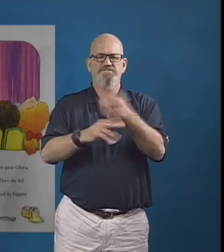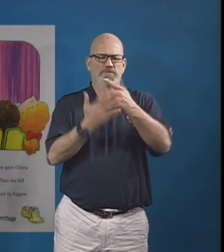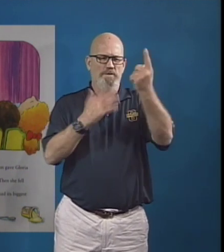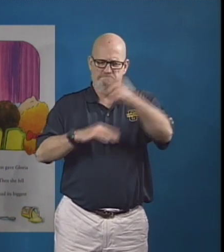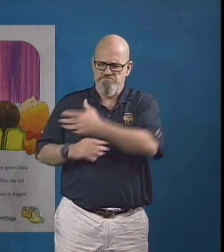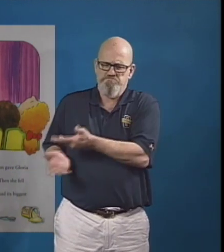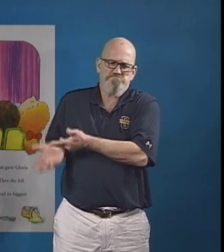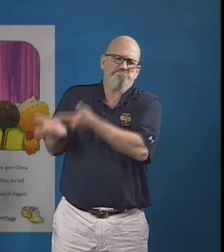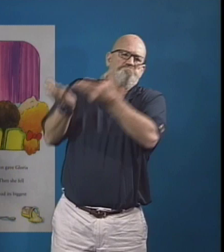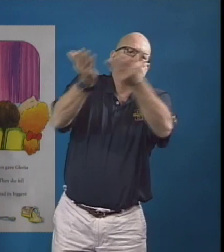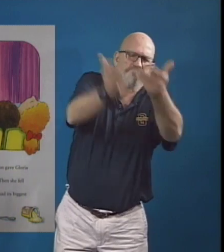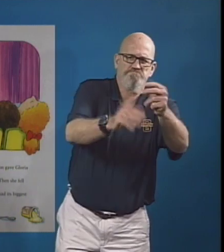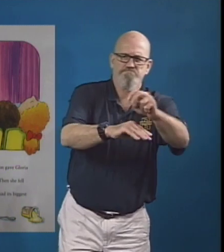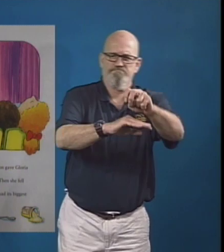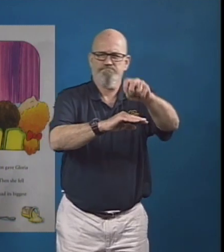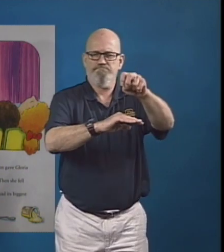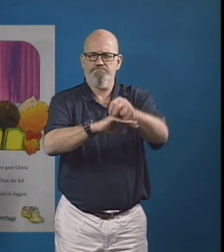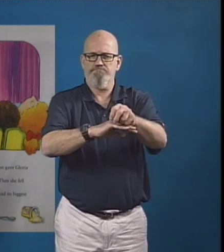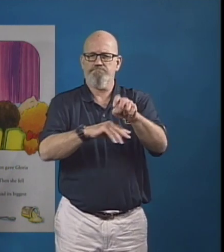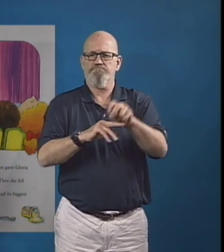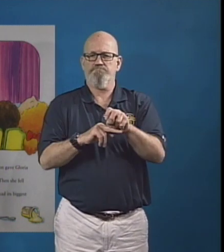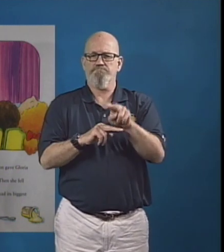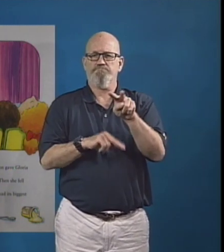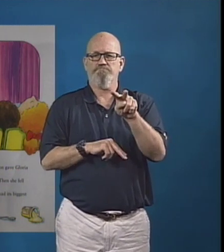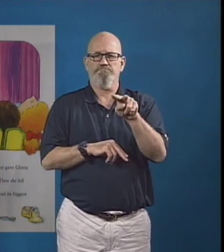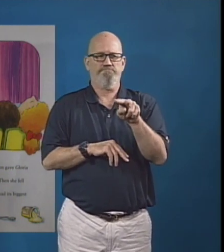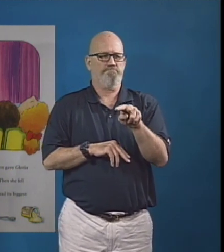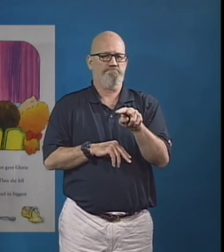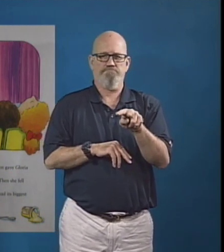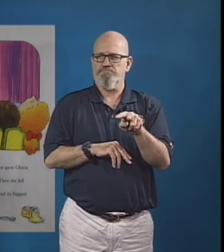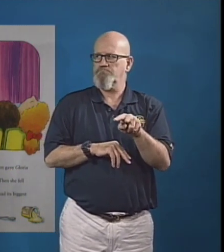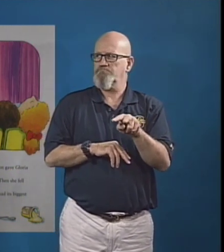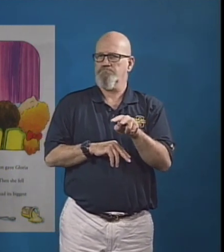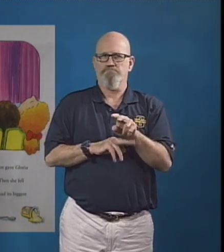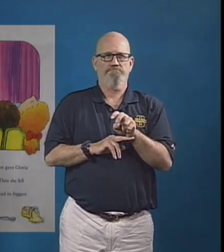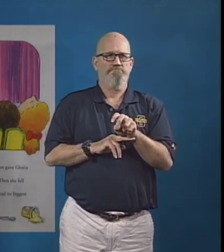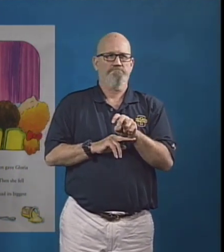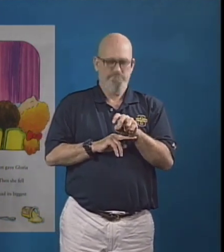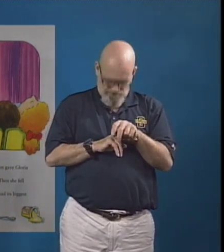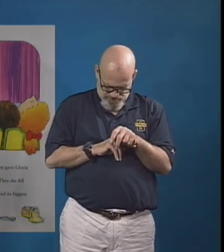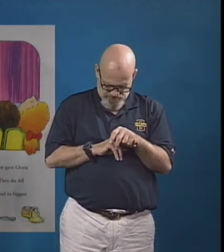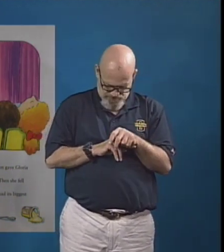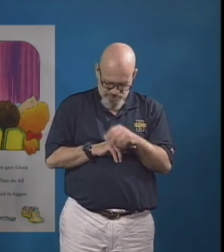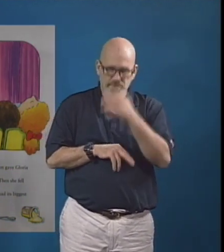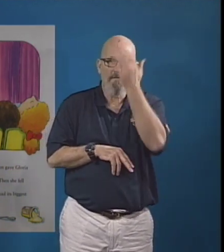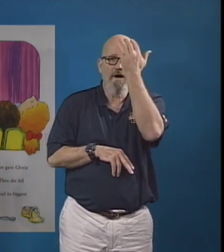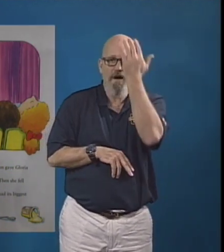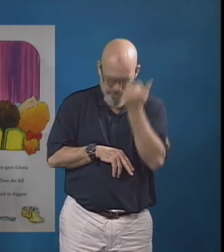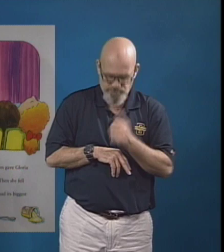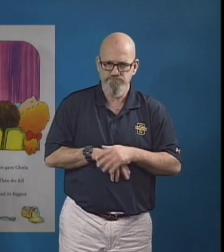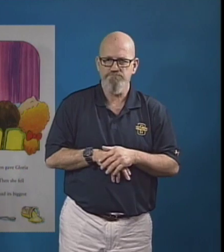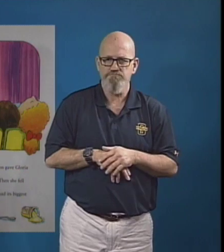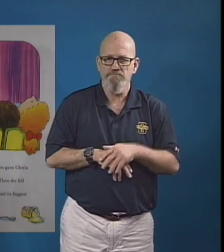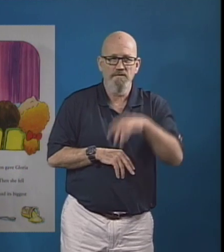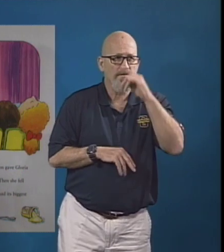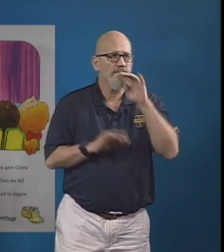Someone else from the police station gave Gloria a ride to school. Gloria sat on stage looking lonely.